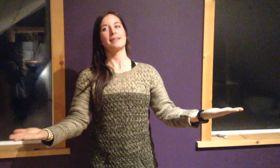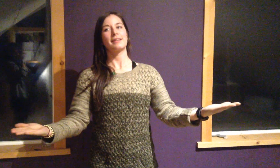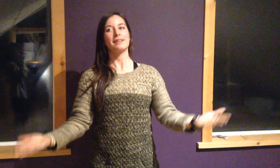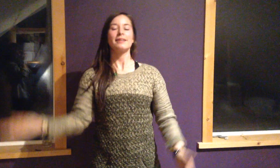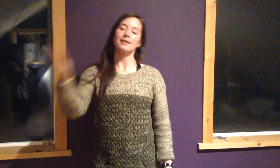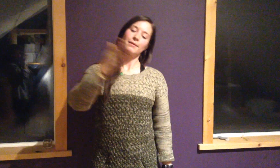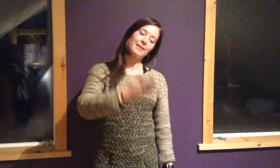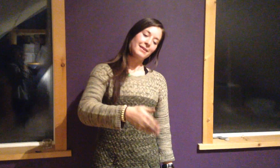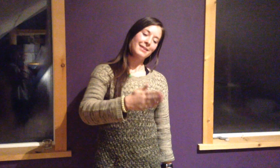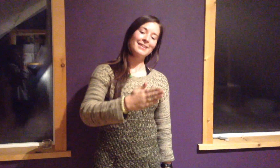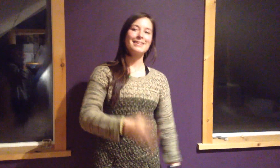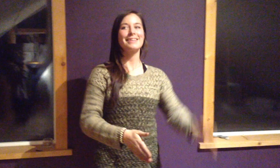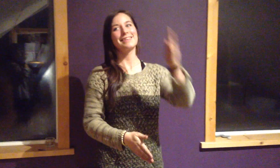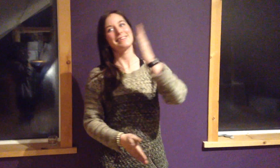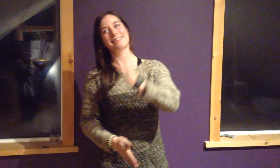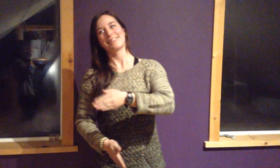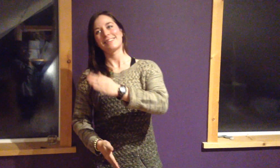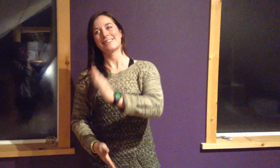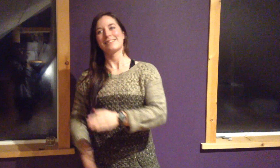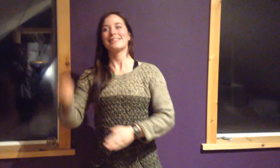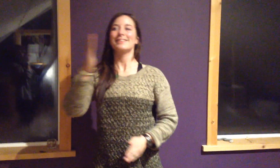everyone that I meet.